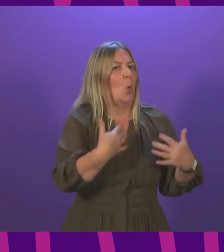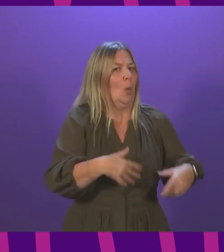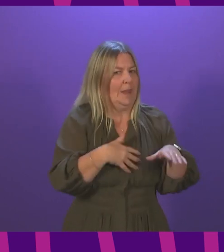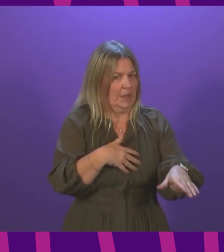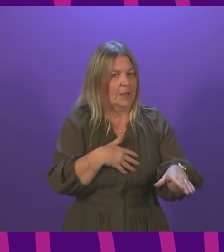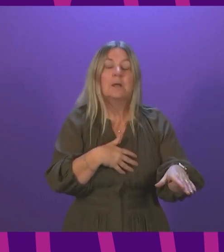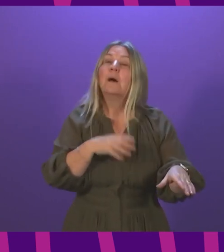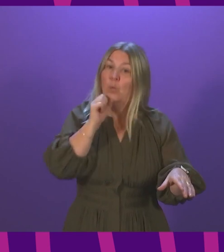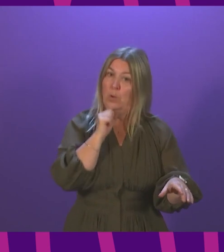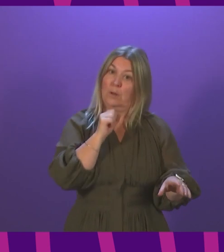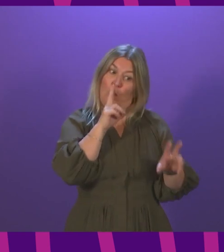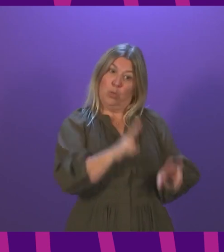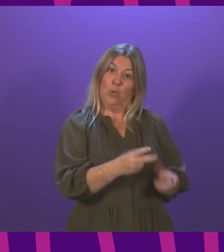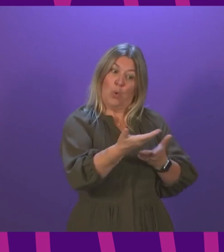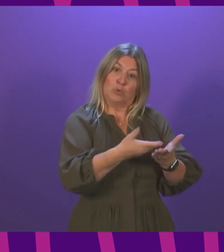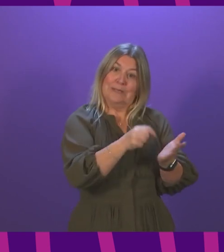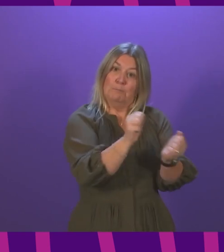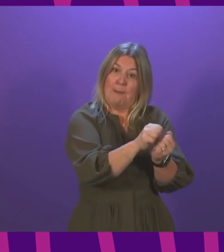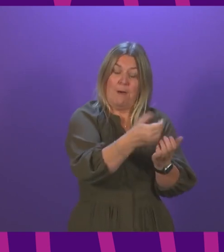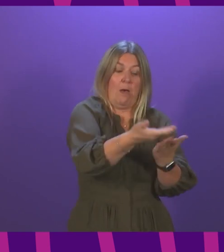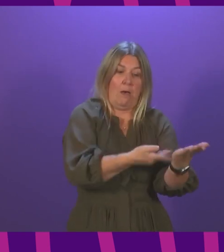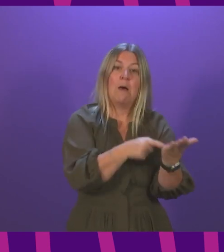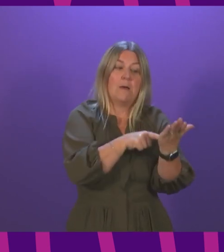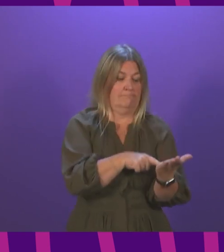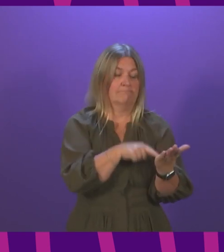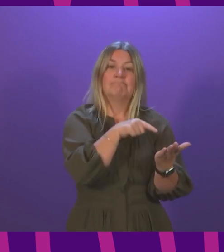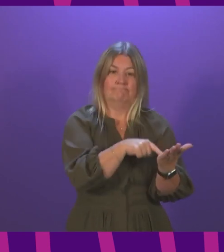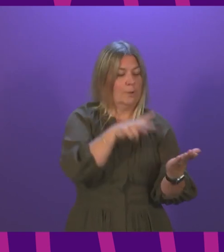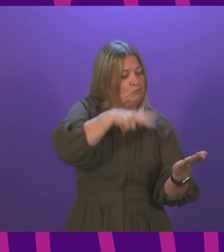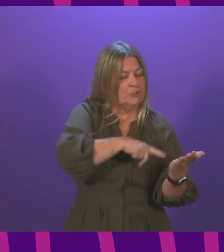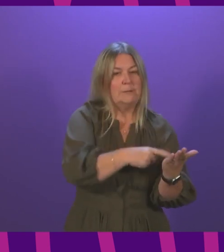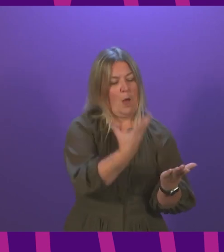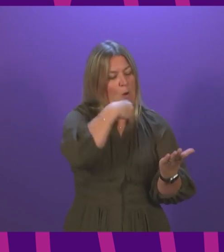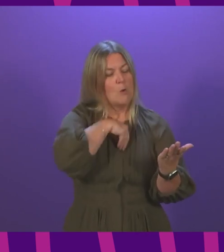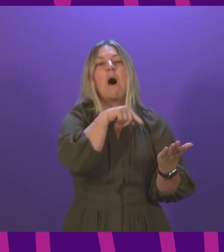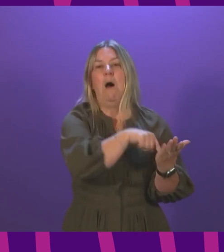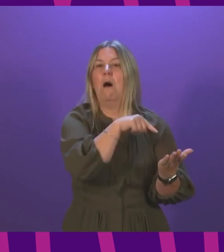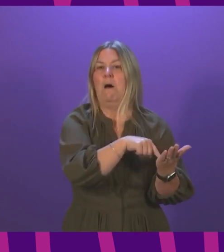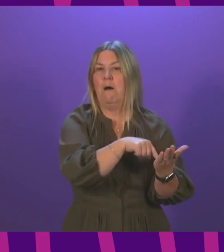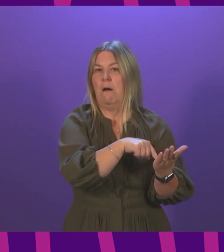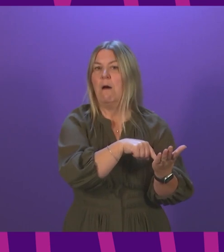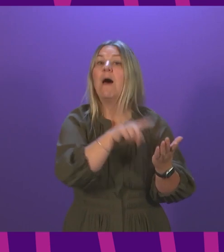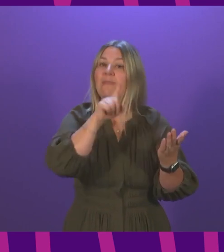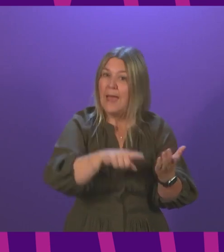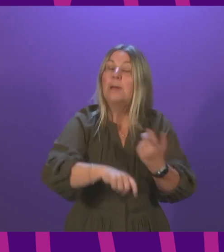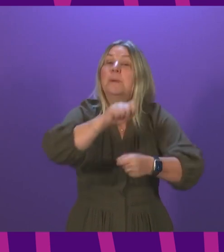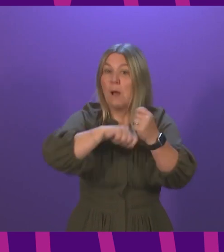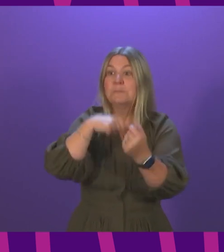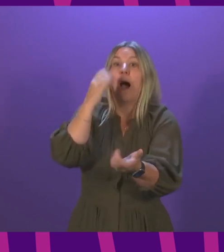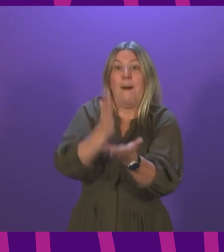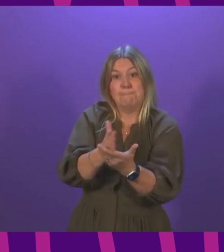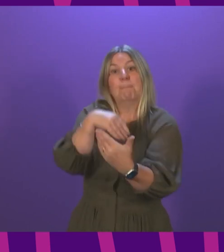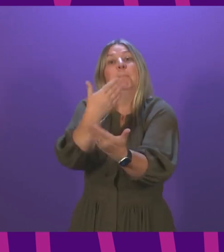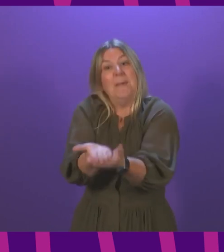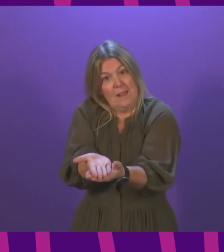mind. And then when that is translated, as I expect it will be in the fullness of time, into an actual bill, we